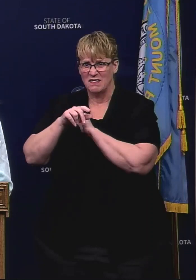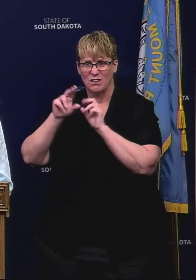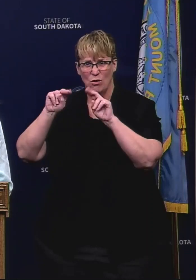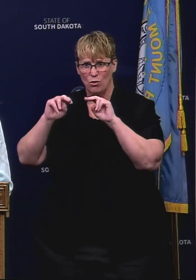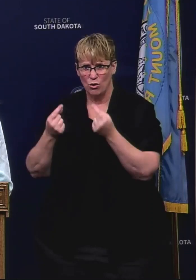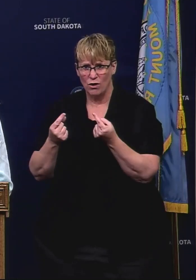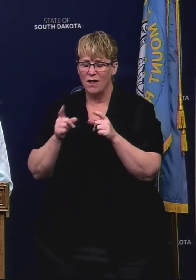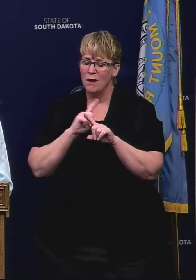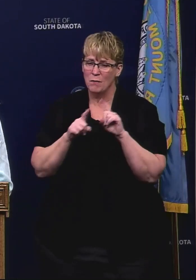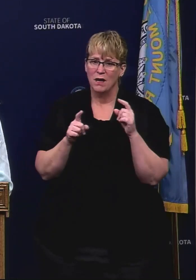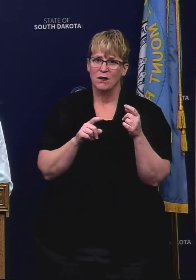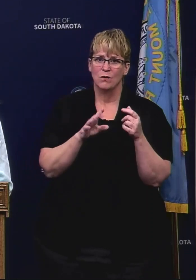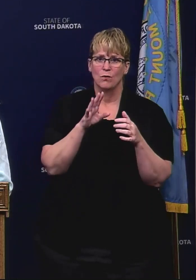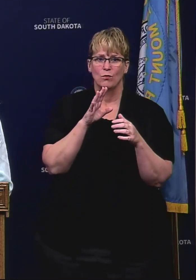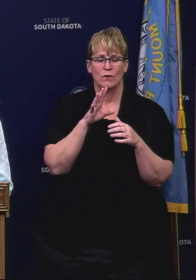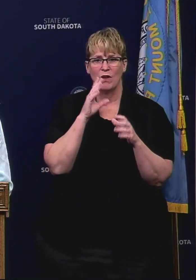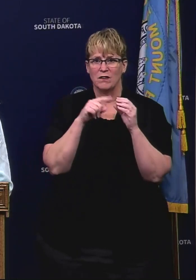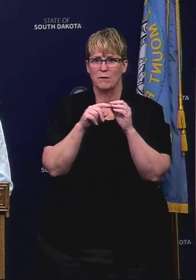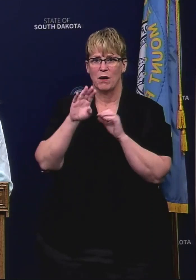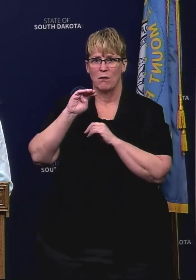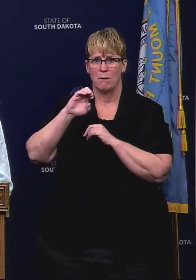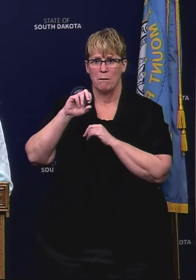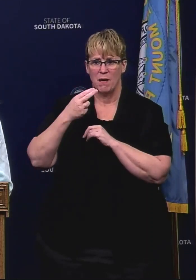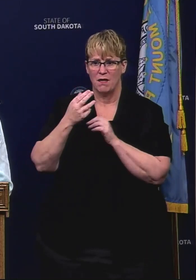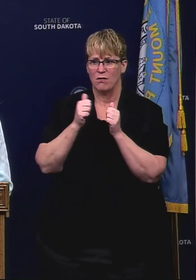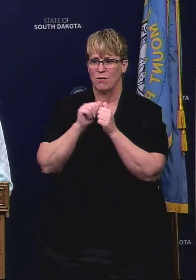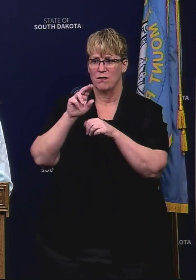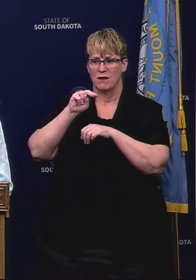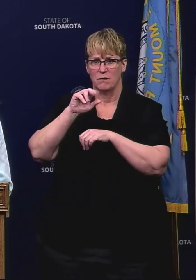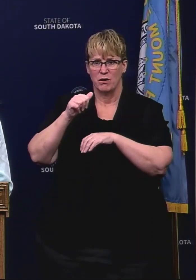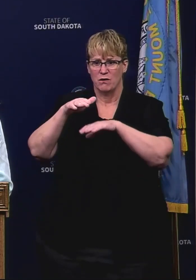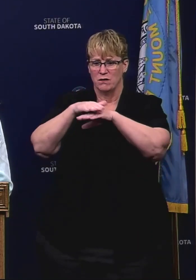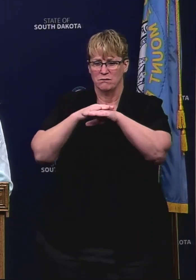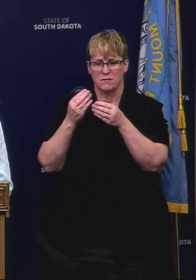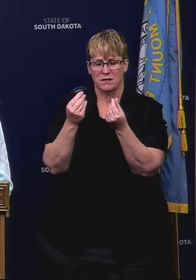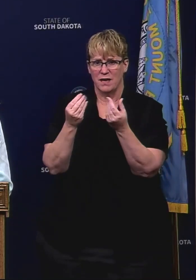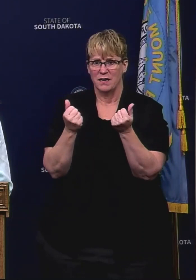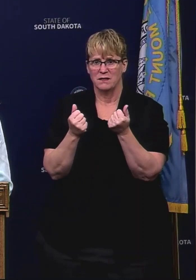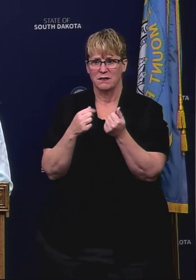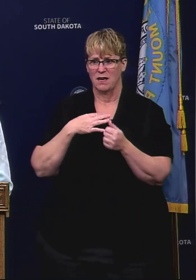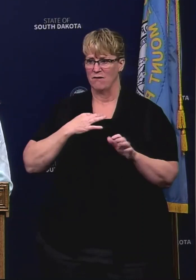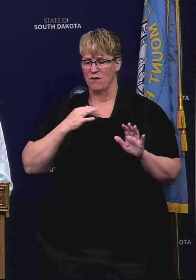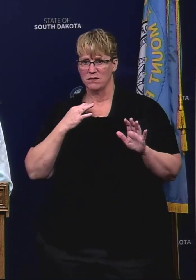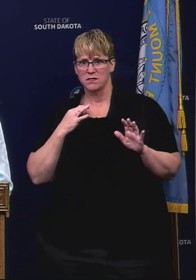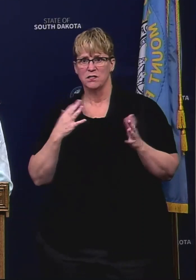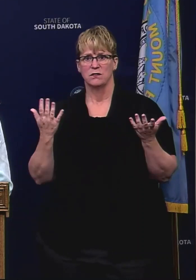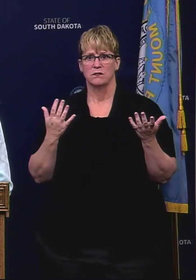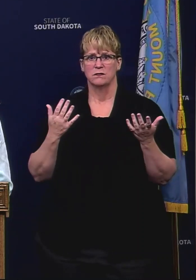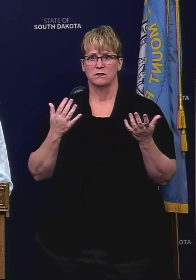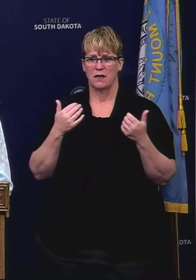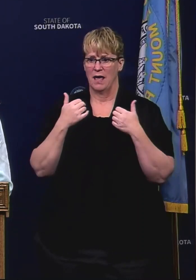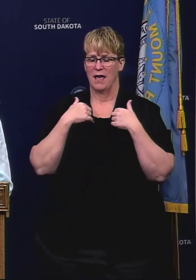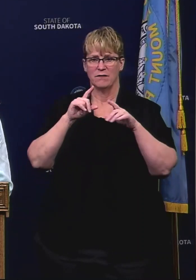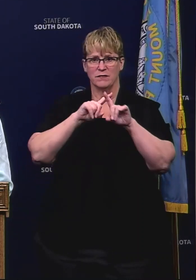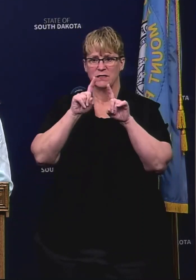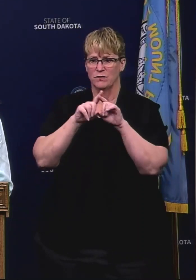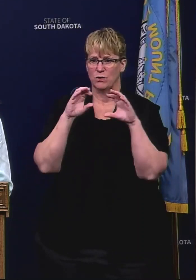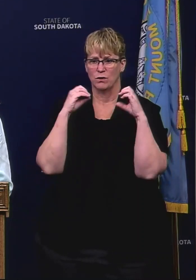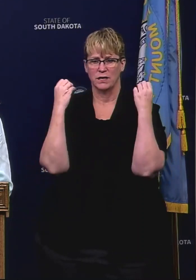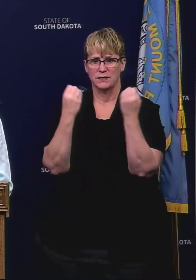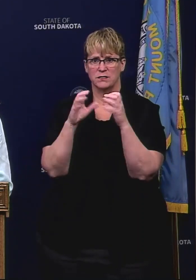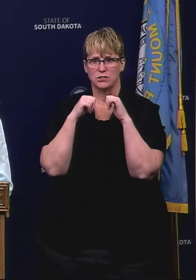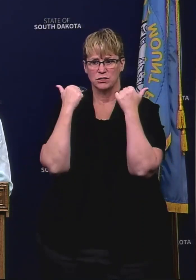well on addressing meth on all of their tribal areas and gotten volunteers and veterans organizations to help